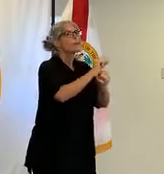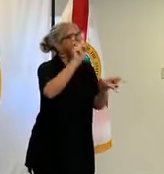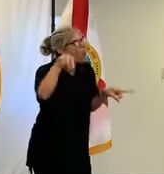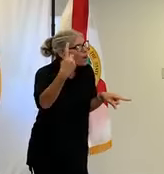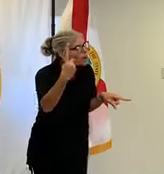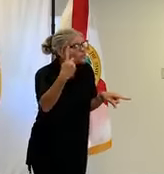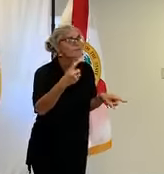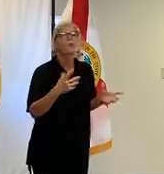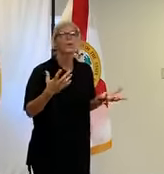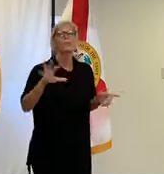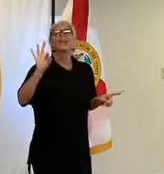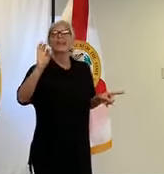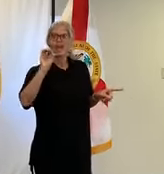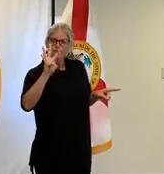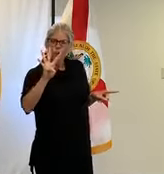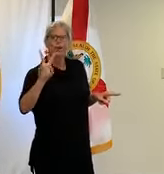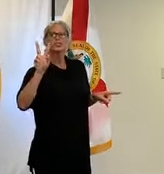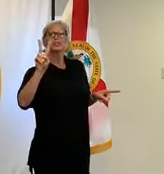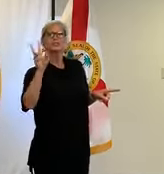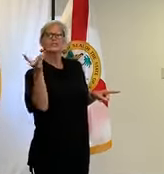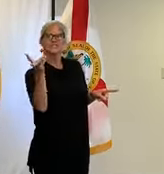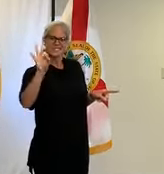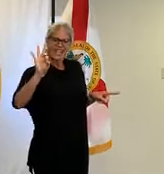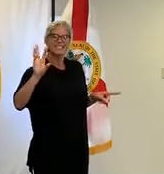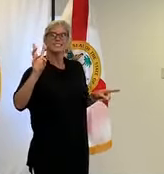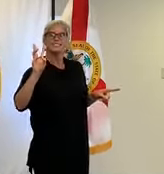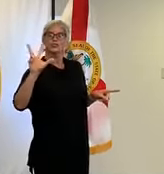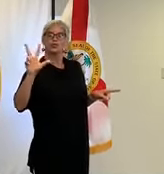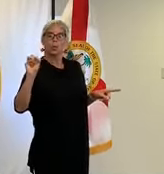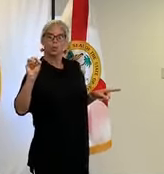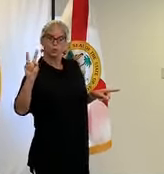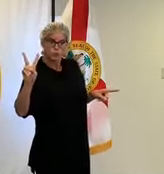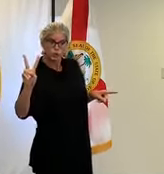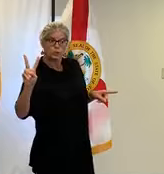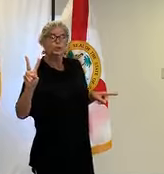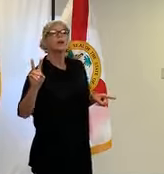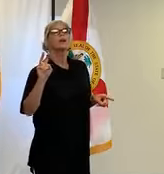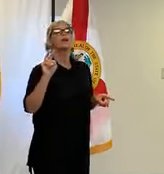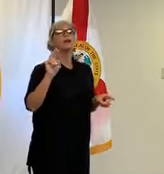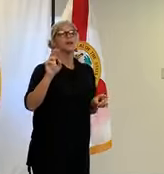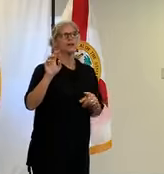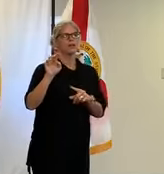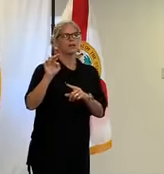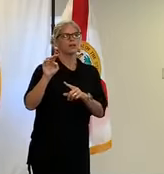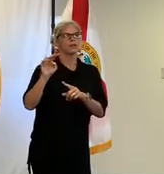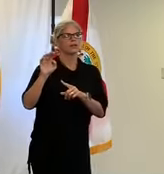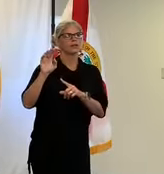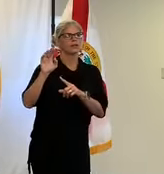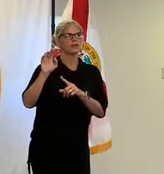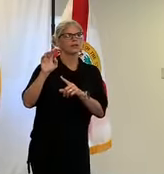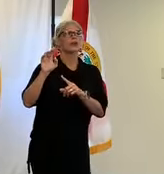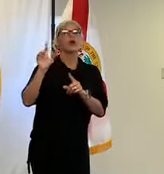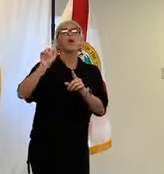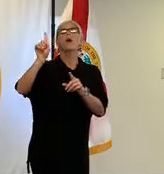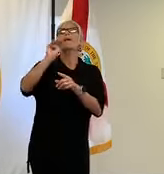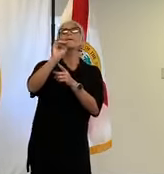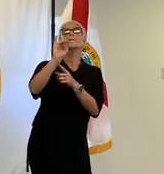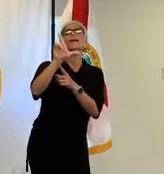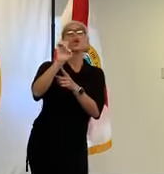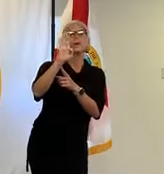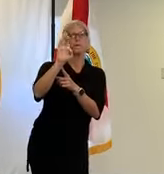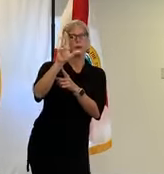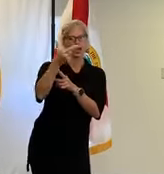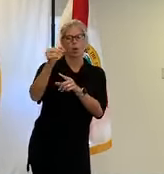-2784 the middleberg and keystone height branches remain closed you can also visit the